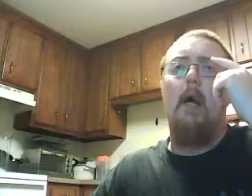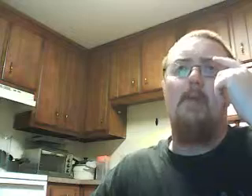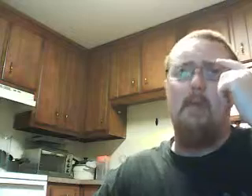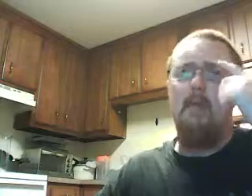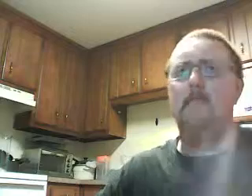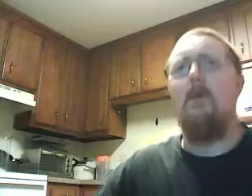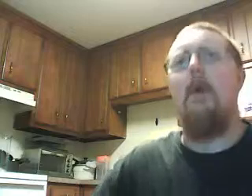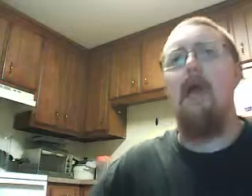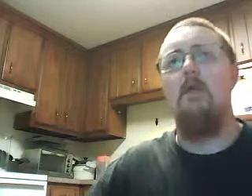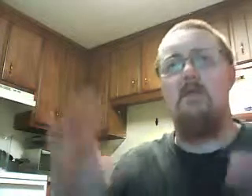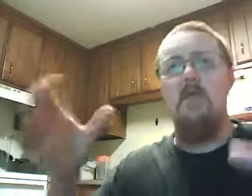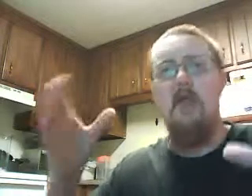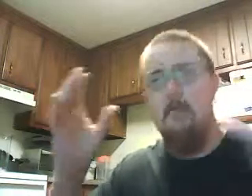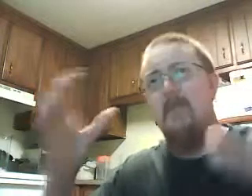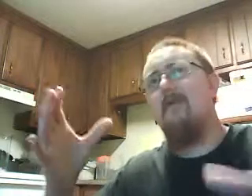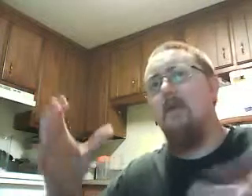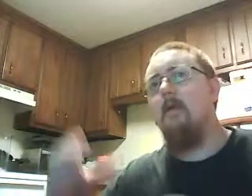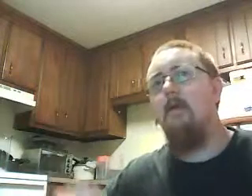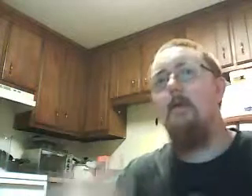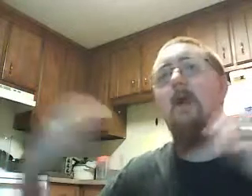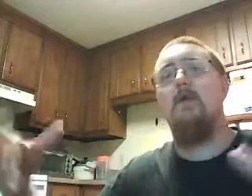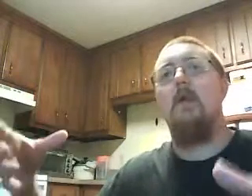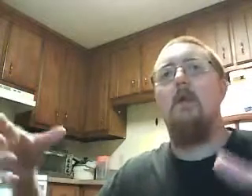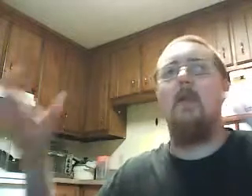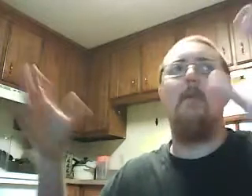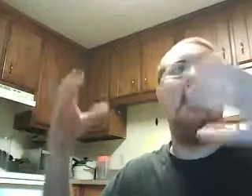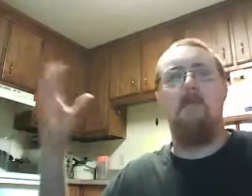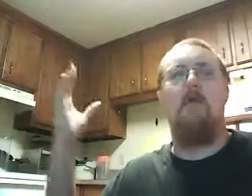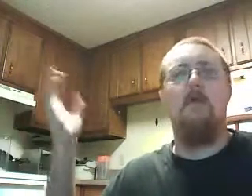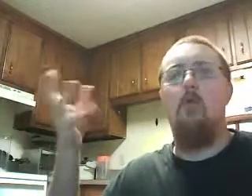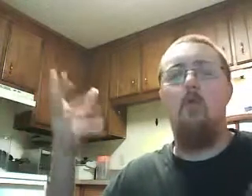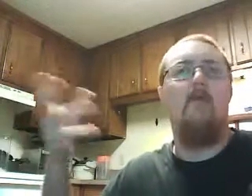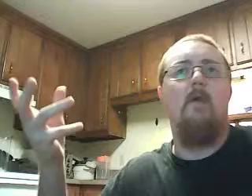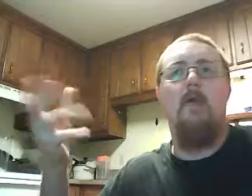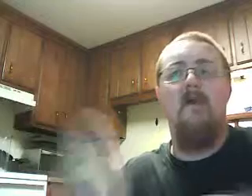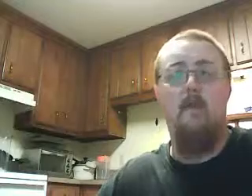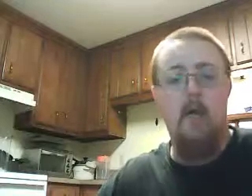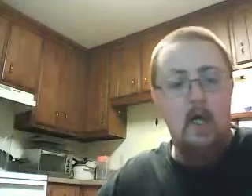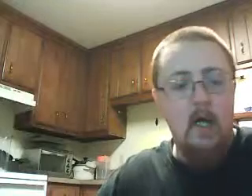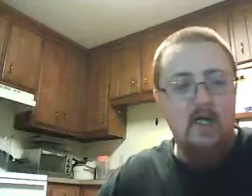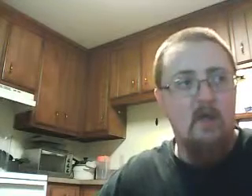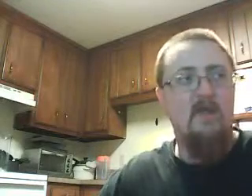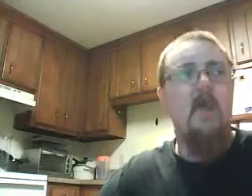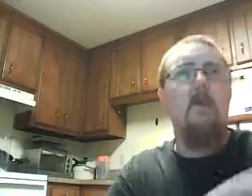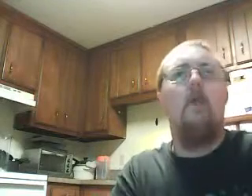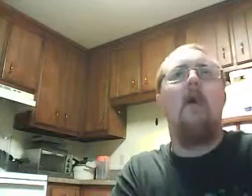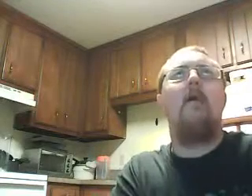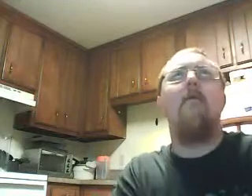So let me talk about how Listia can benefit the buyer and seller, eBay, Amazon, you know, wherever you're buying for. So let's say you have,